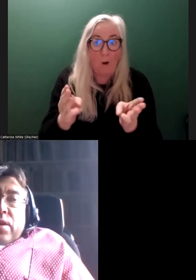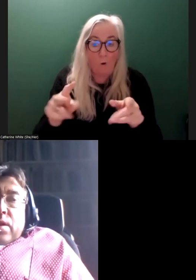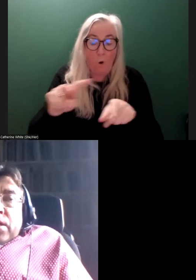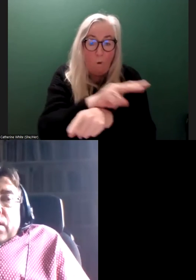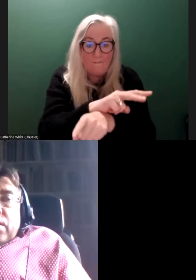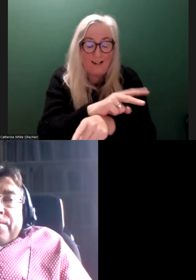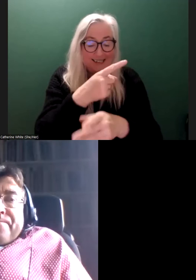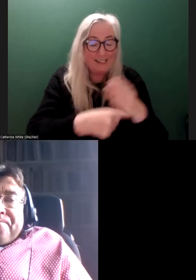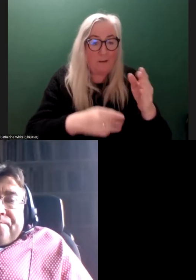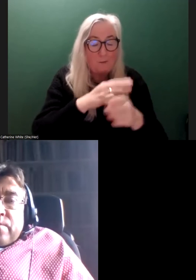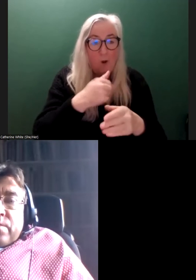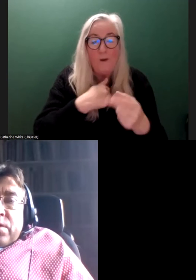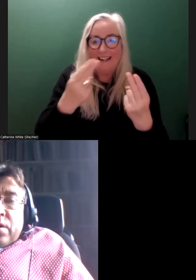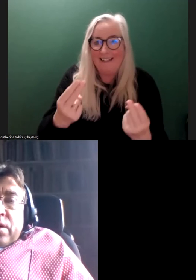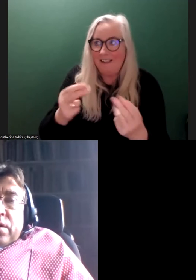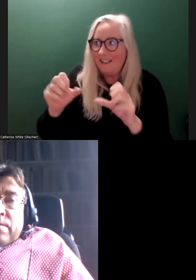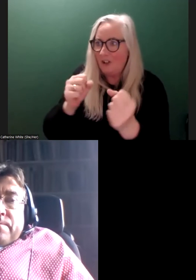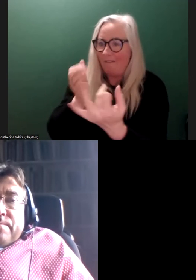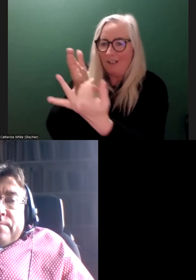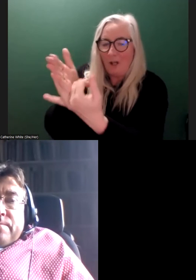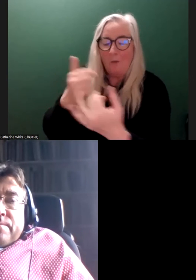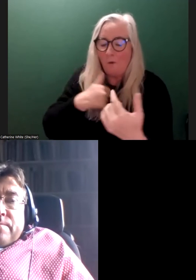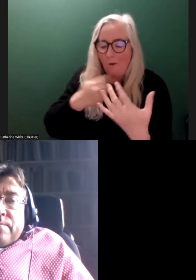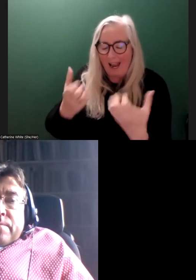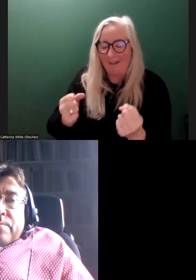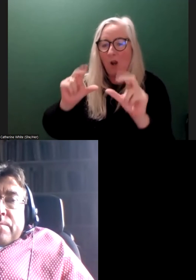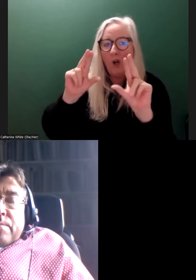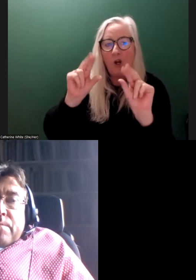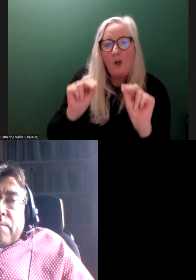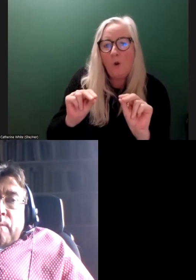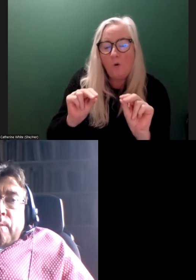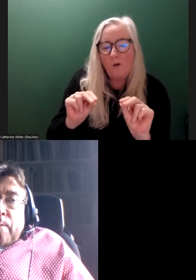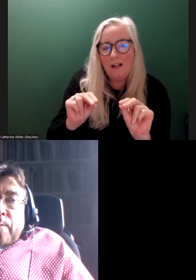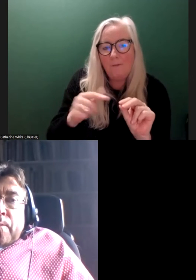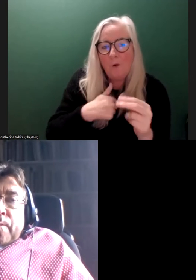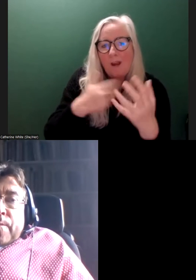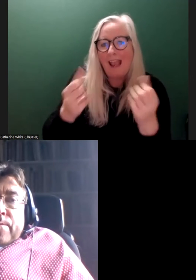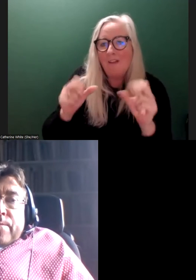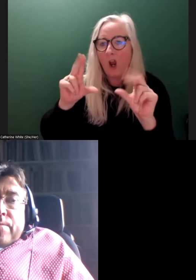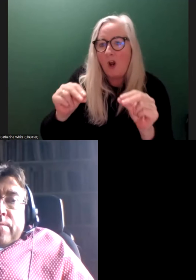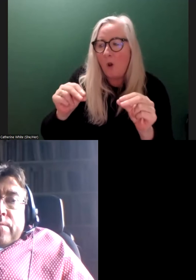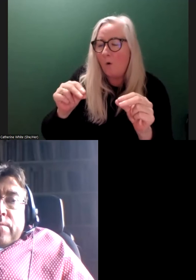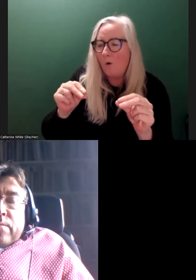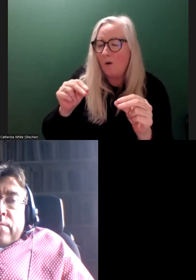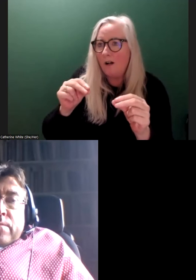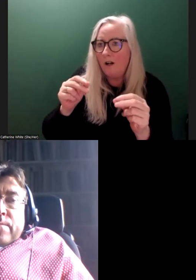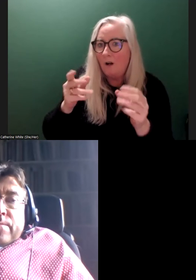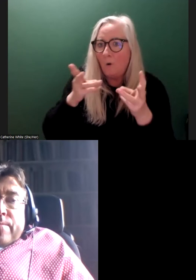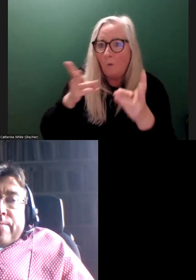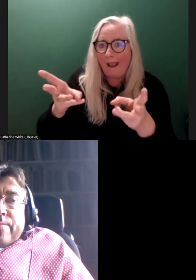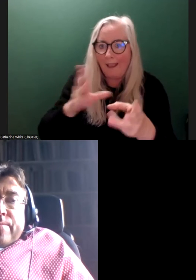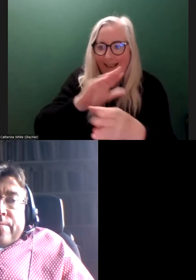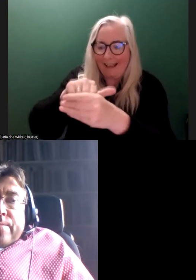held over disabled people's lives. We have to use services. That's what we have to do. But we have no input into how those services are run.